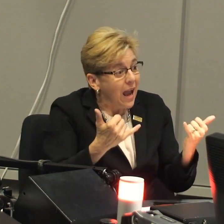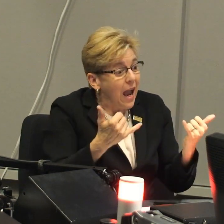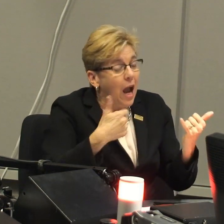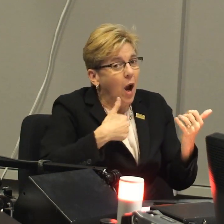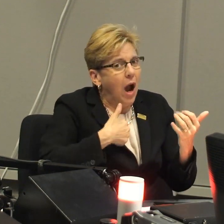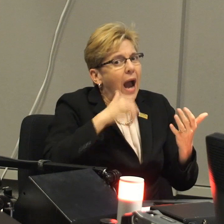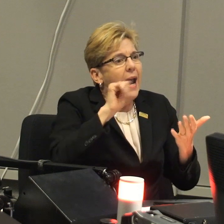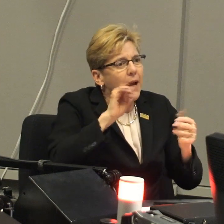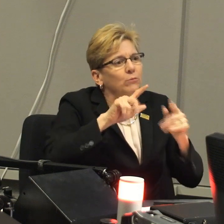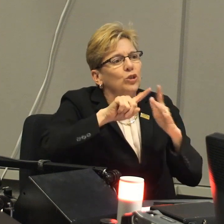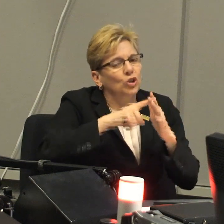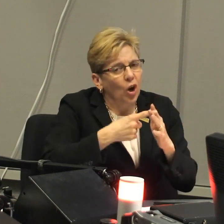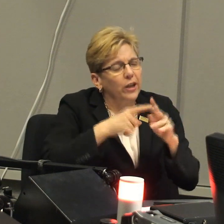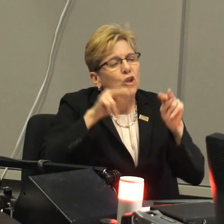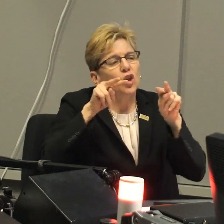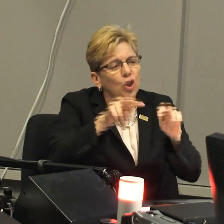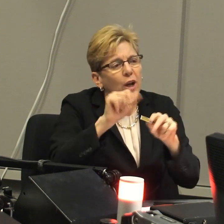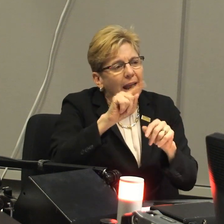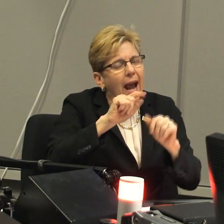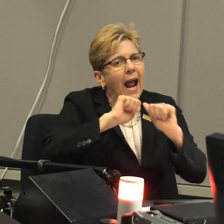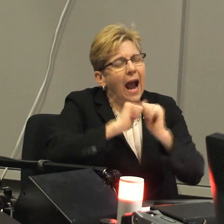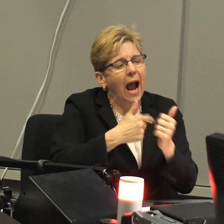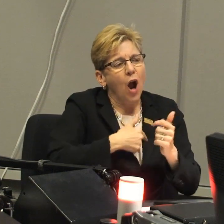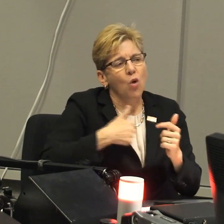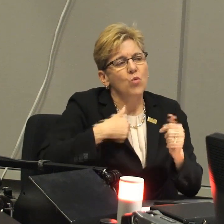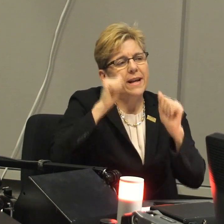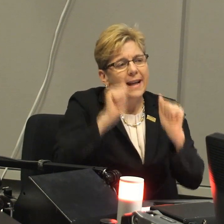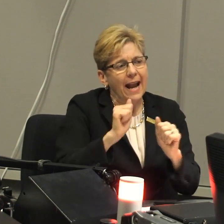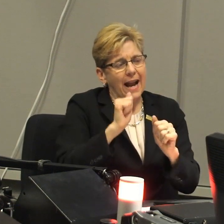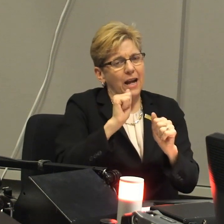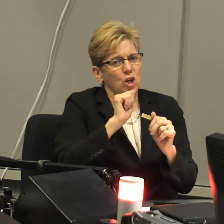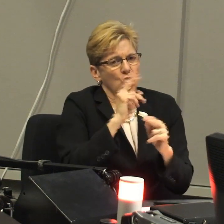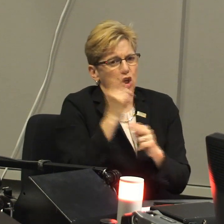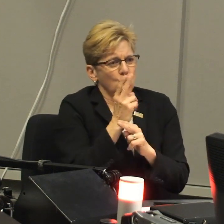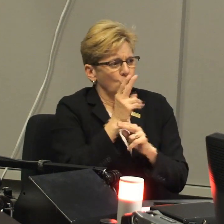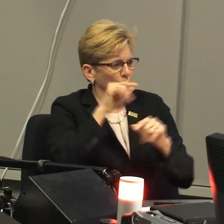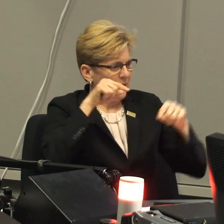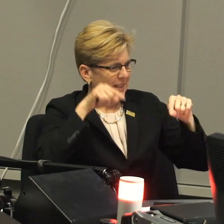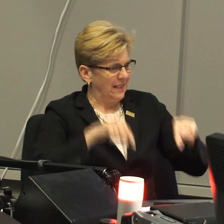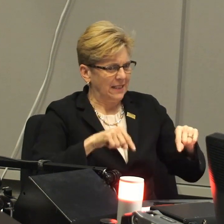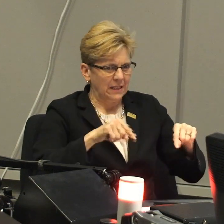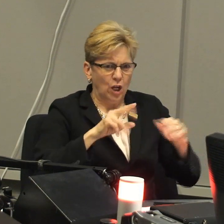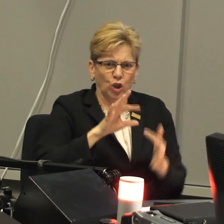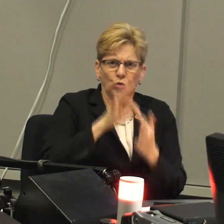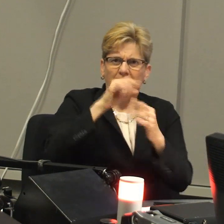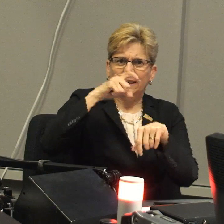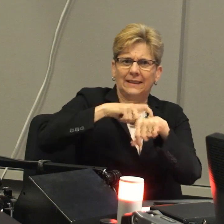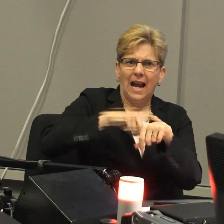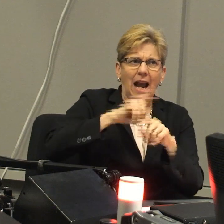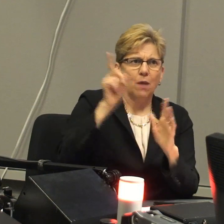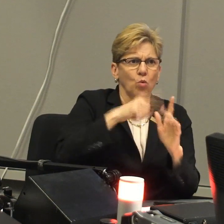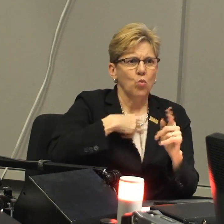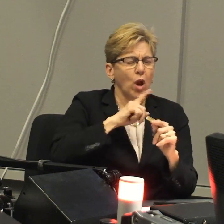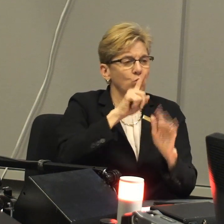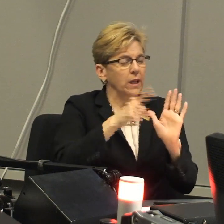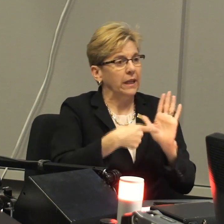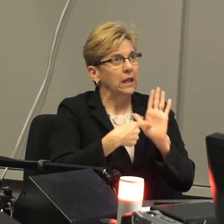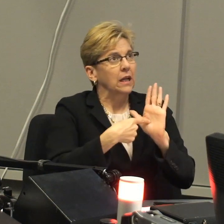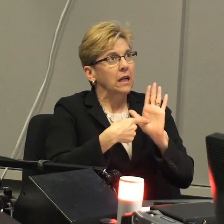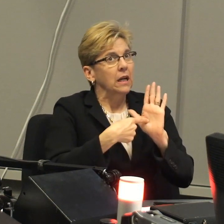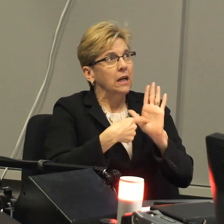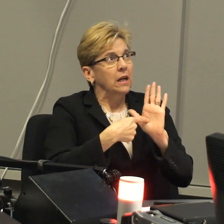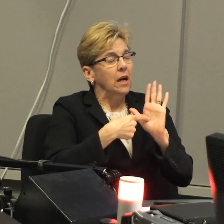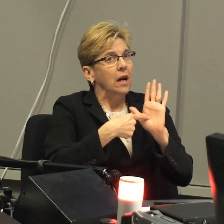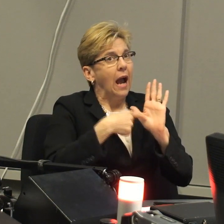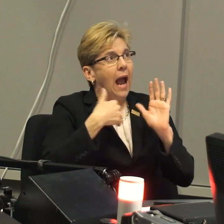years. And now I'm actually beginning to look at how we might be able to use this very unique